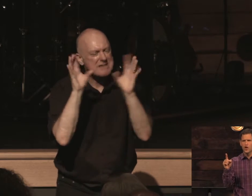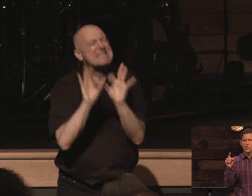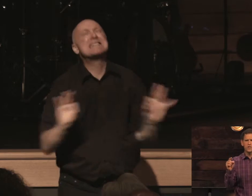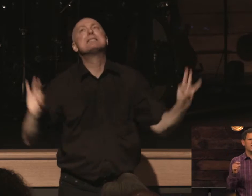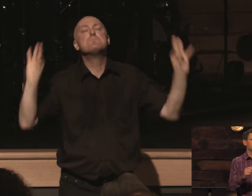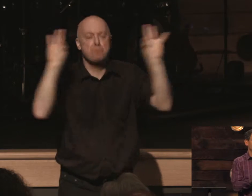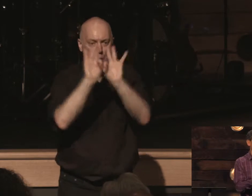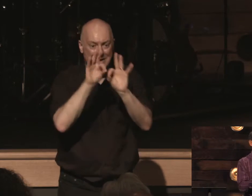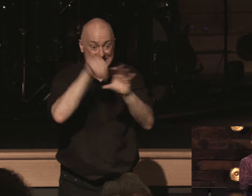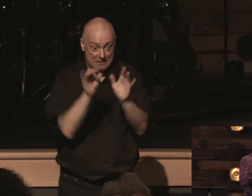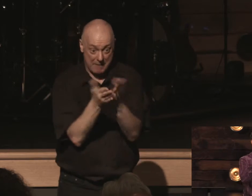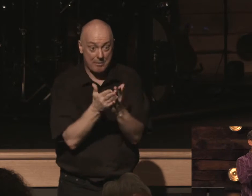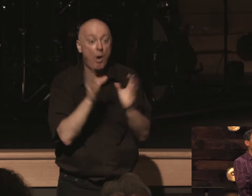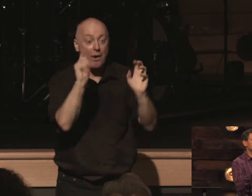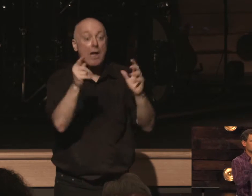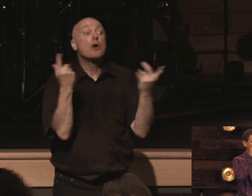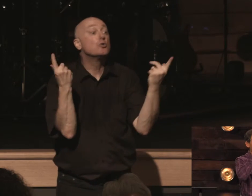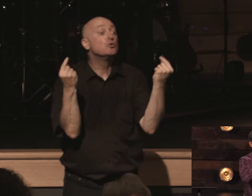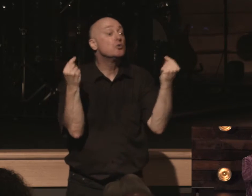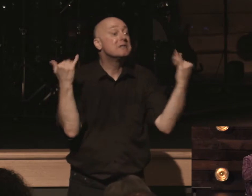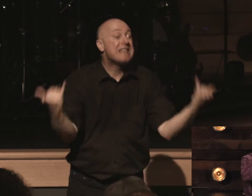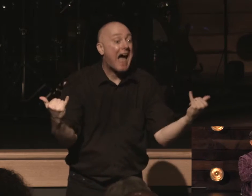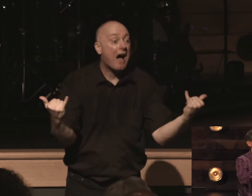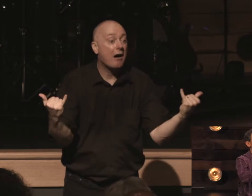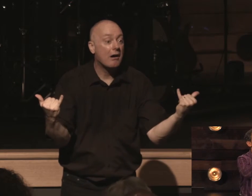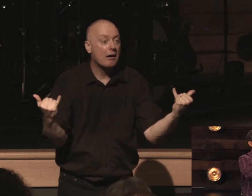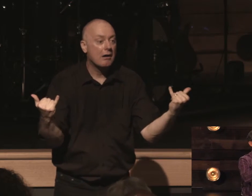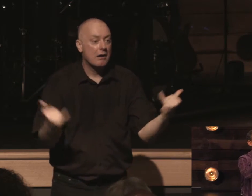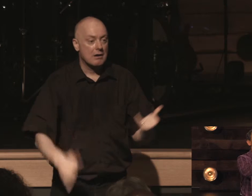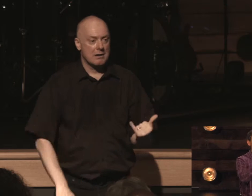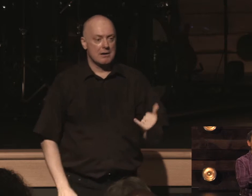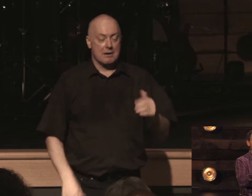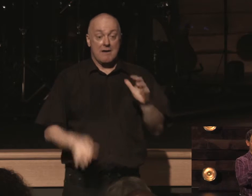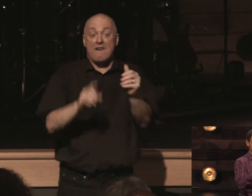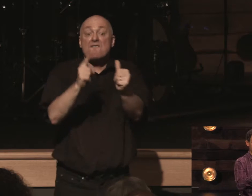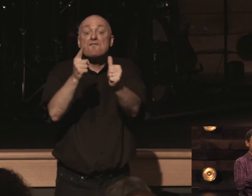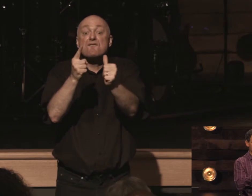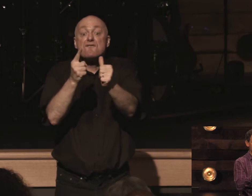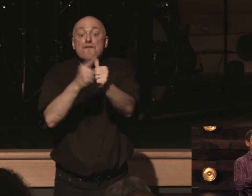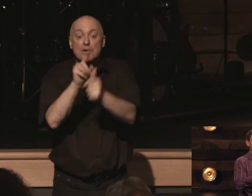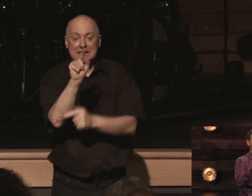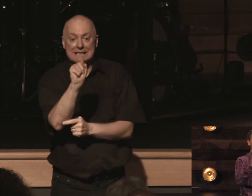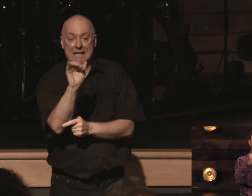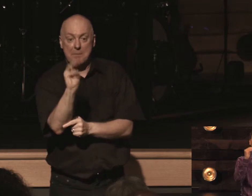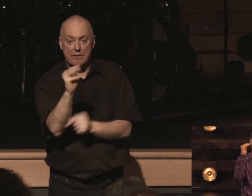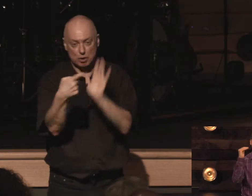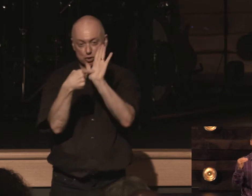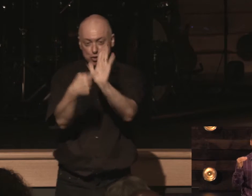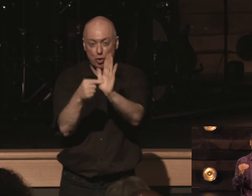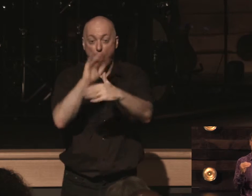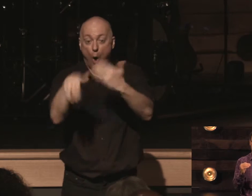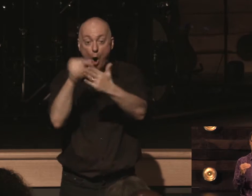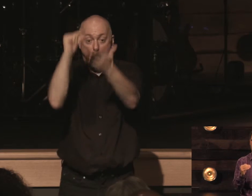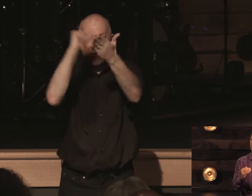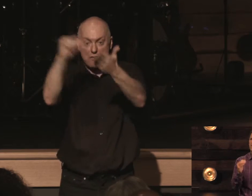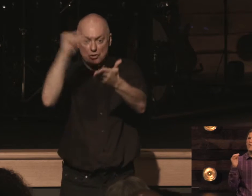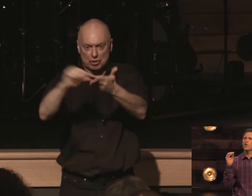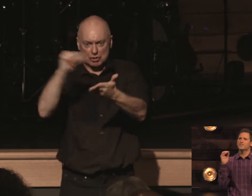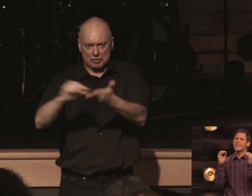within scripture what i'm going to do right now is just go through first timothy and show you all the verses that paul is